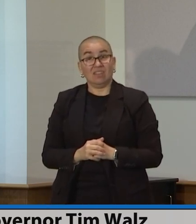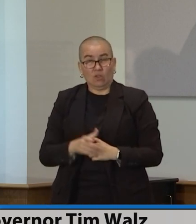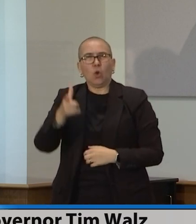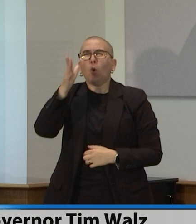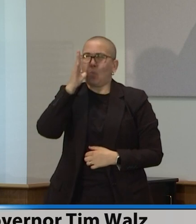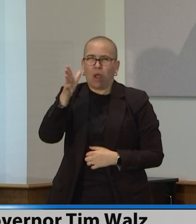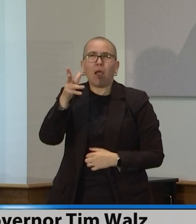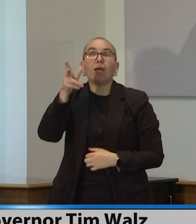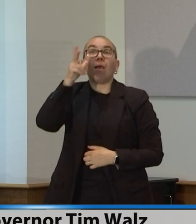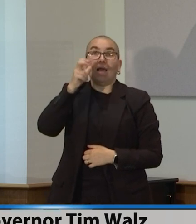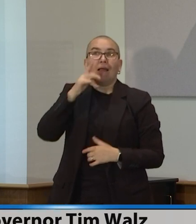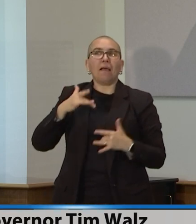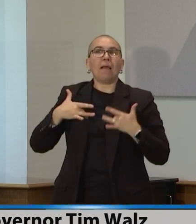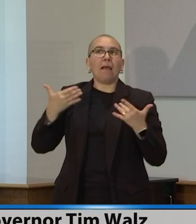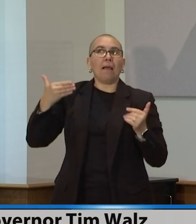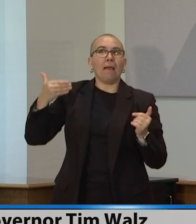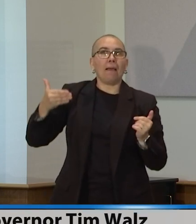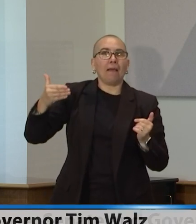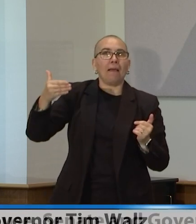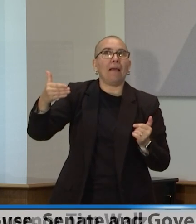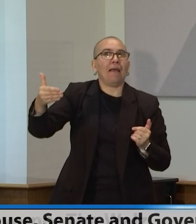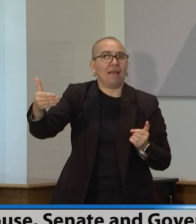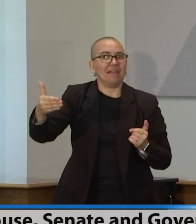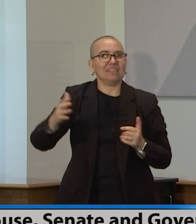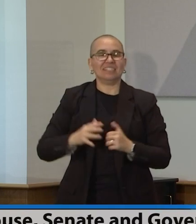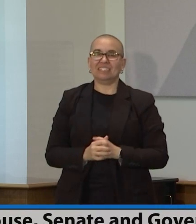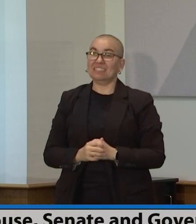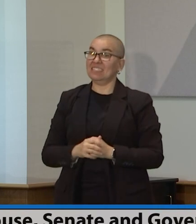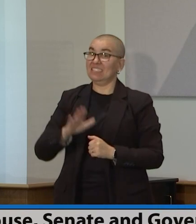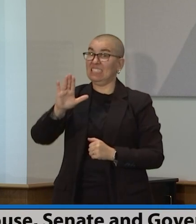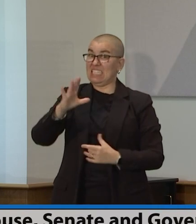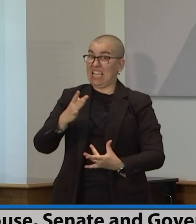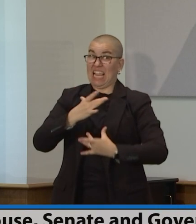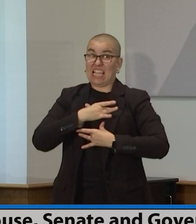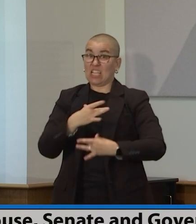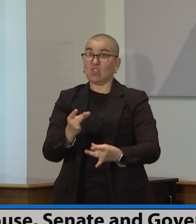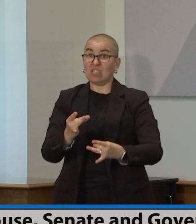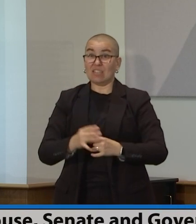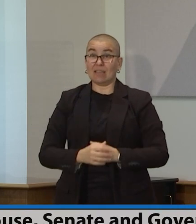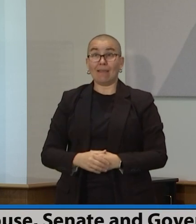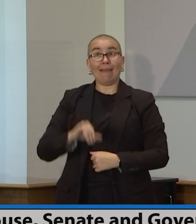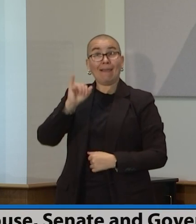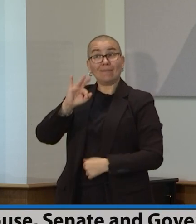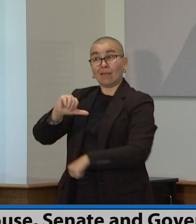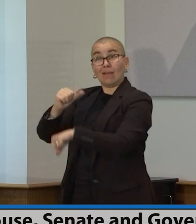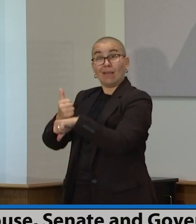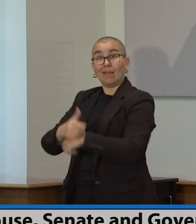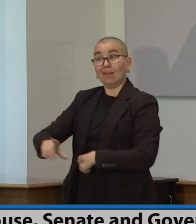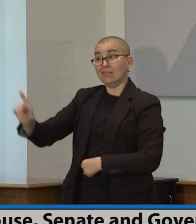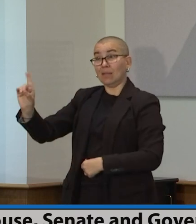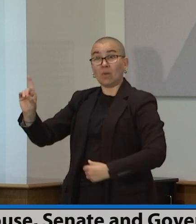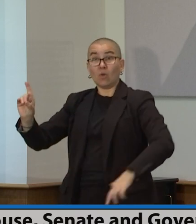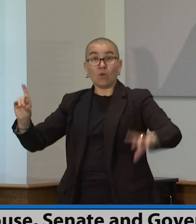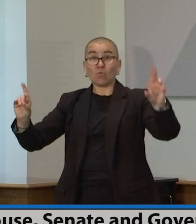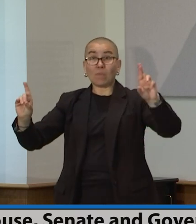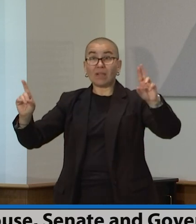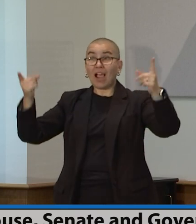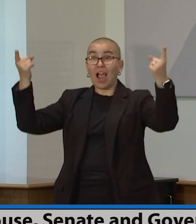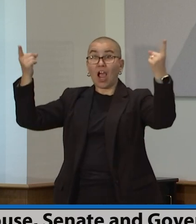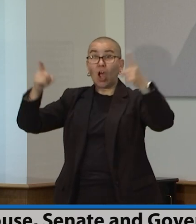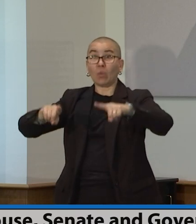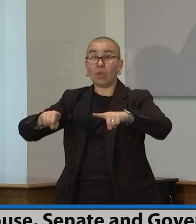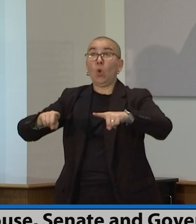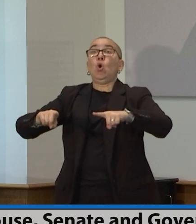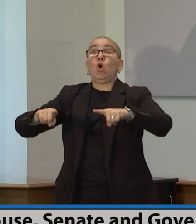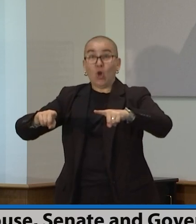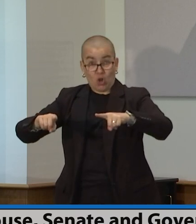interesting thing about it is when you craft a bipartisan deal, it's your friends who critique you the hardest. And that part of it is one